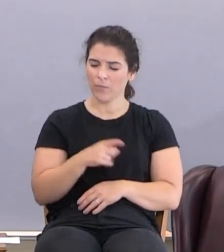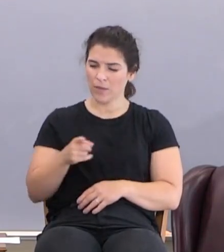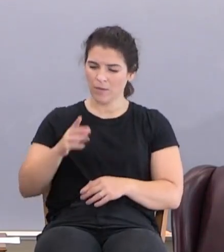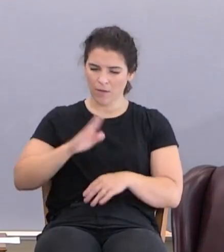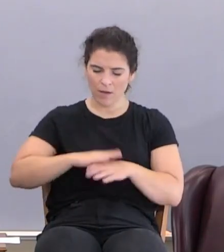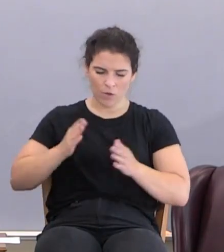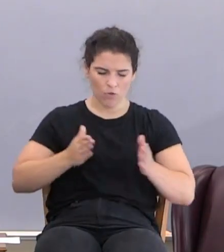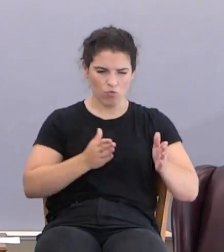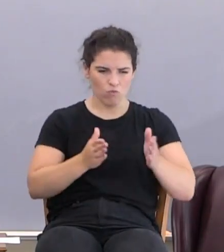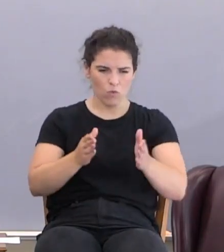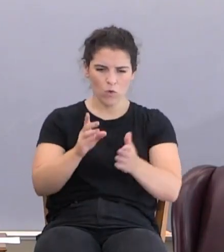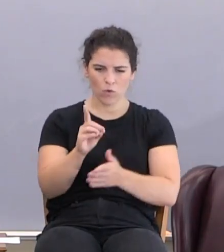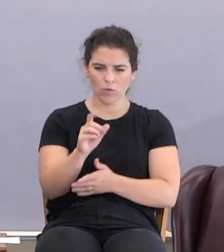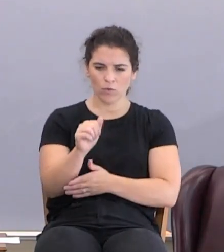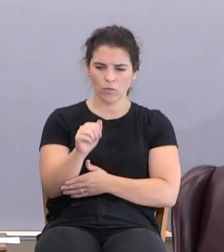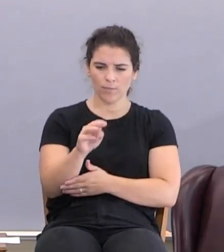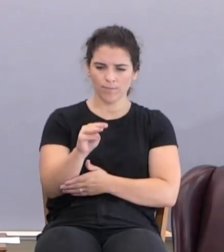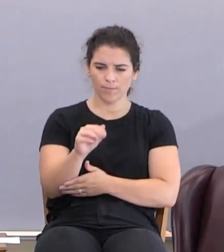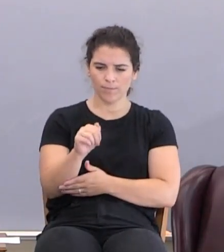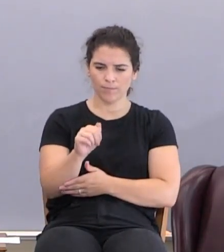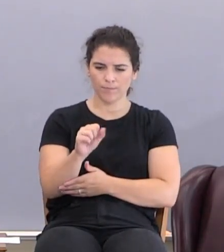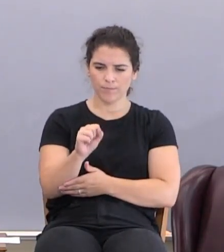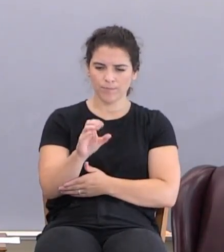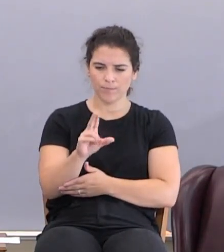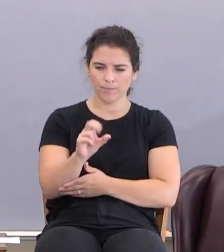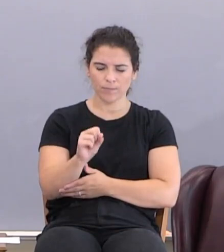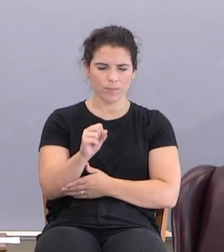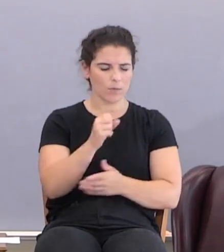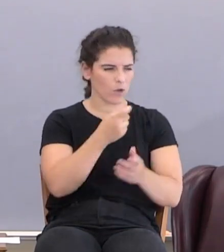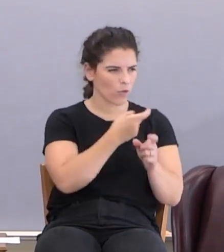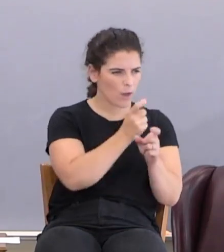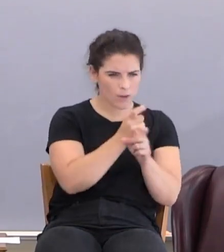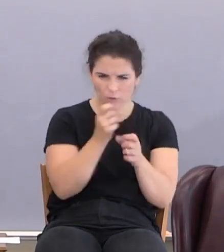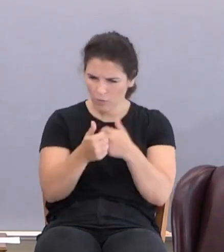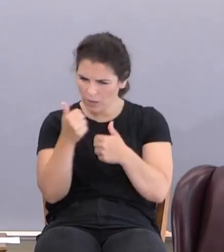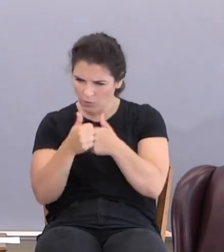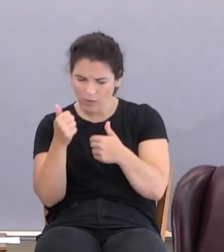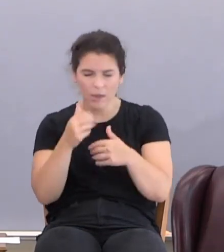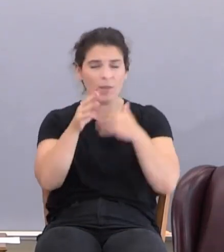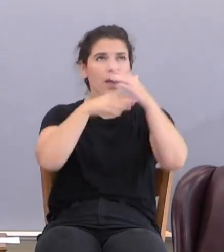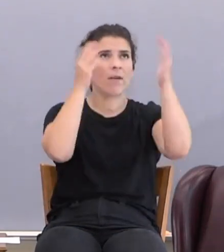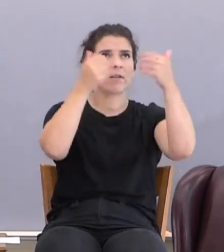Damascus, breathing out threatenings, and all of a sudden the heavens open, boom.